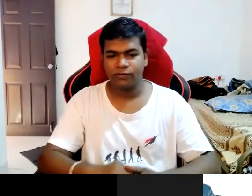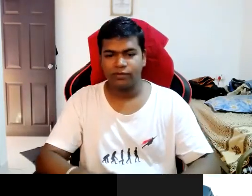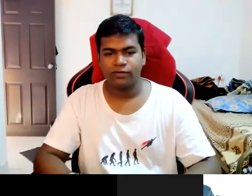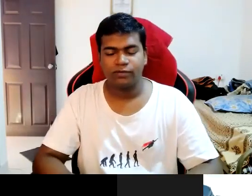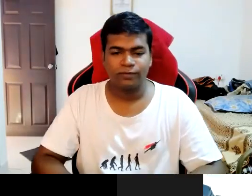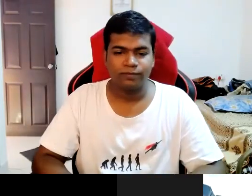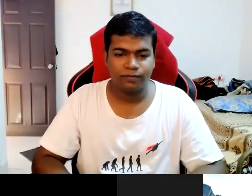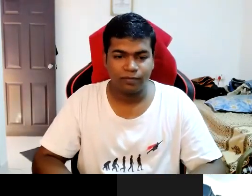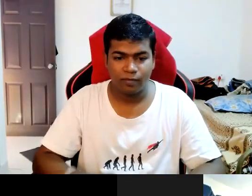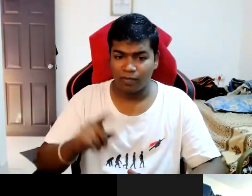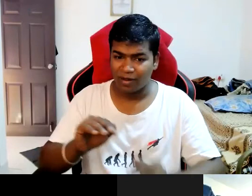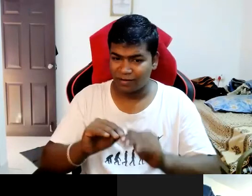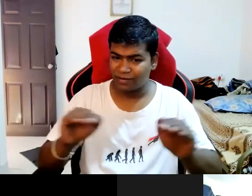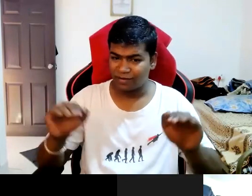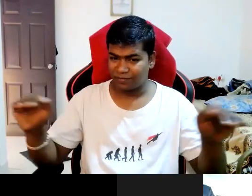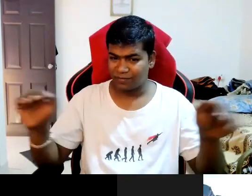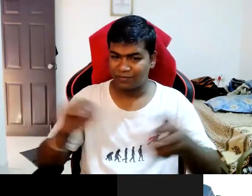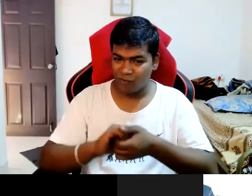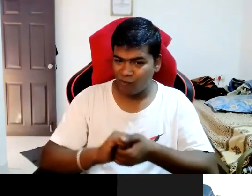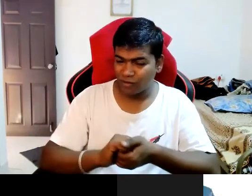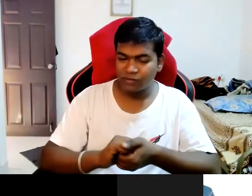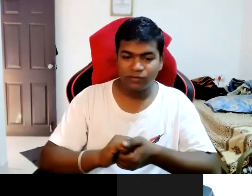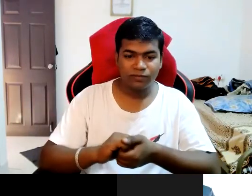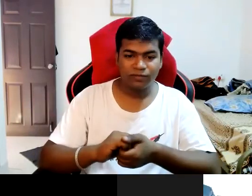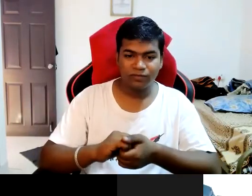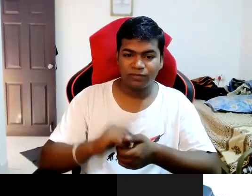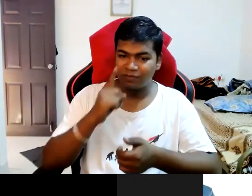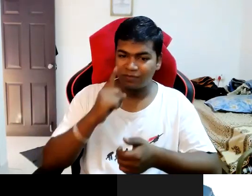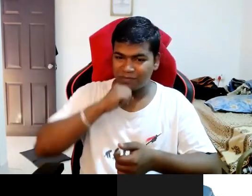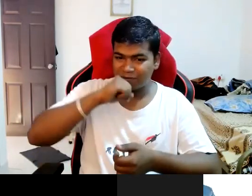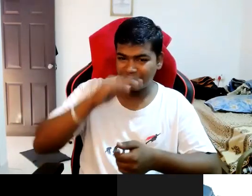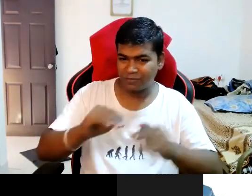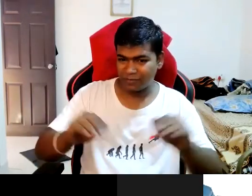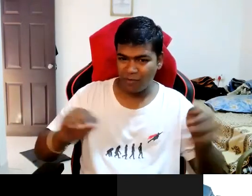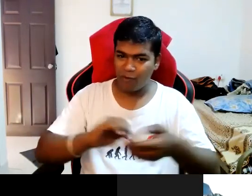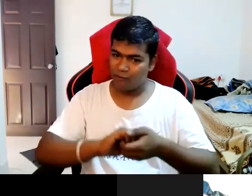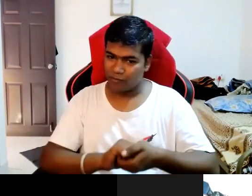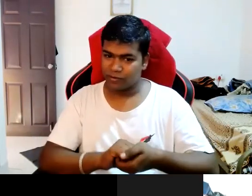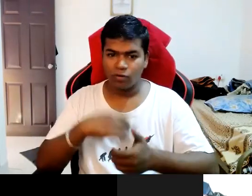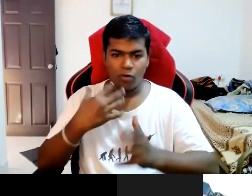of her also my parents accepted with a lot of stress they are centered with her me